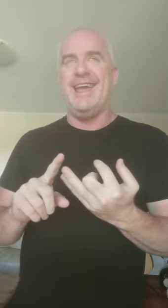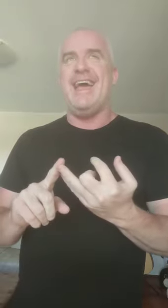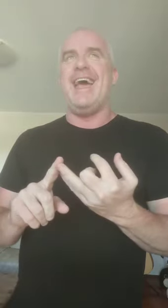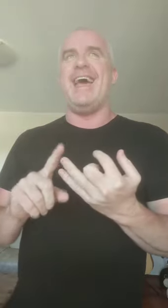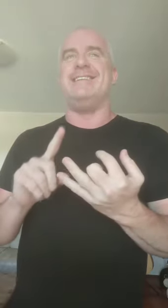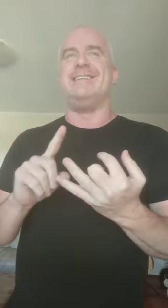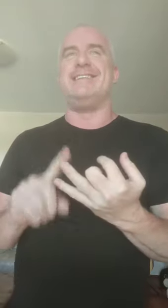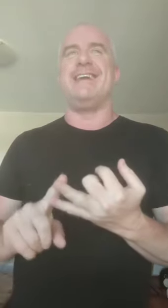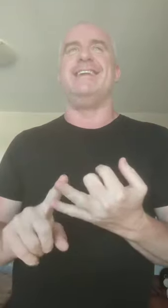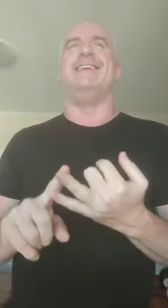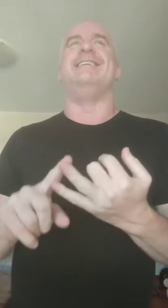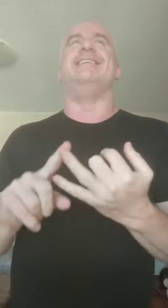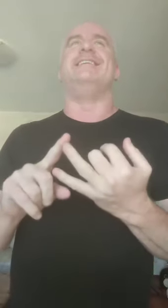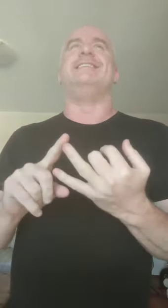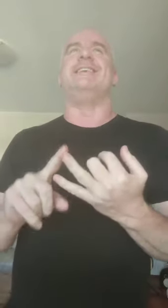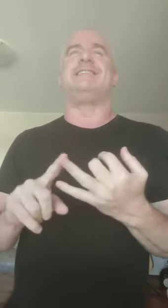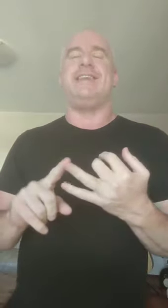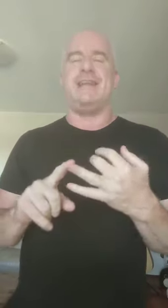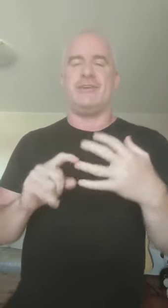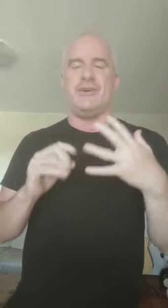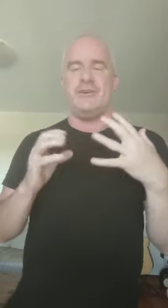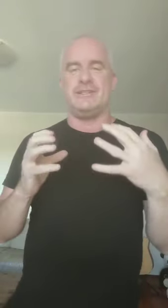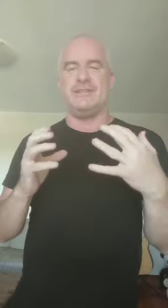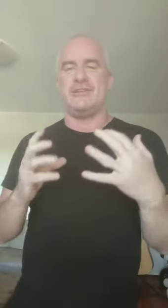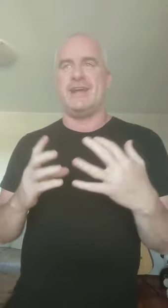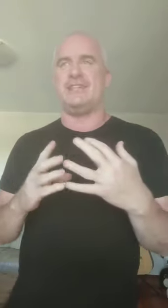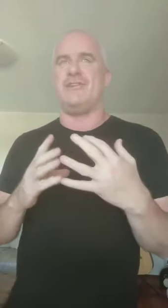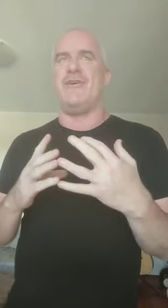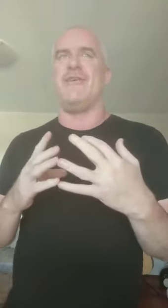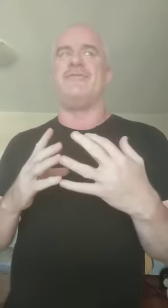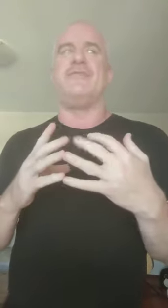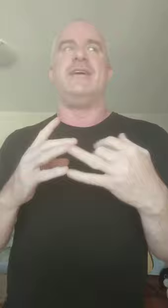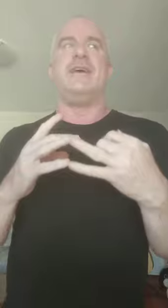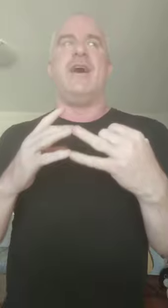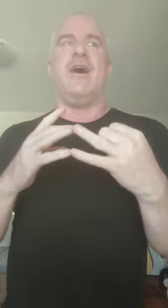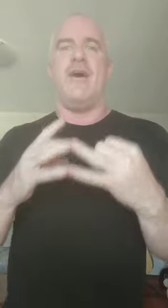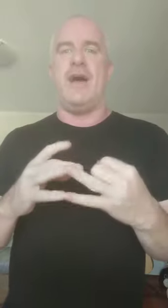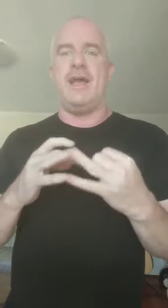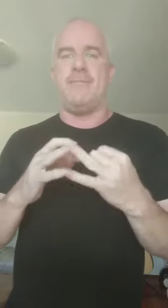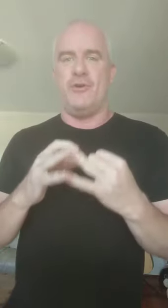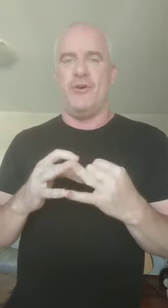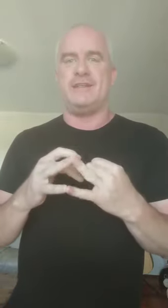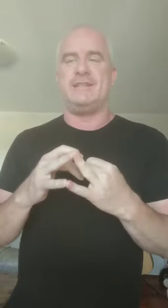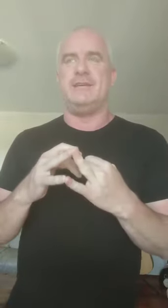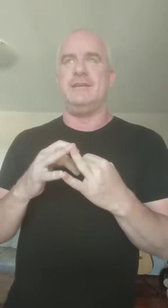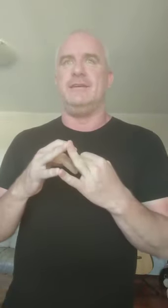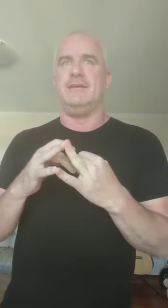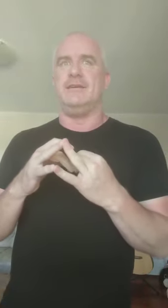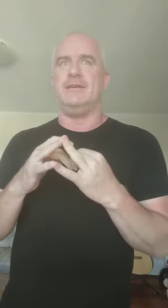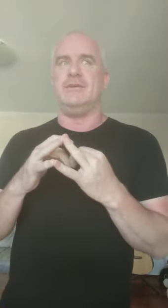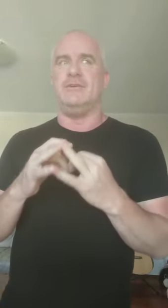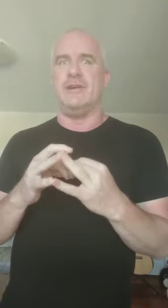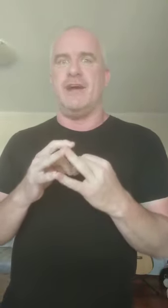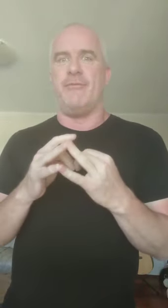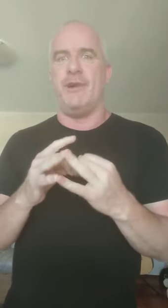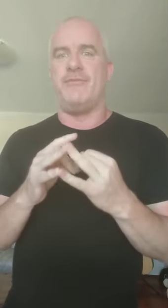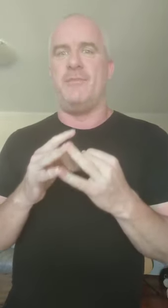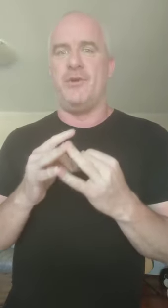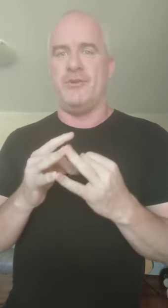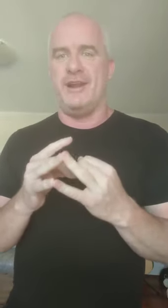And secondly, just that concentration of, I am not good enough. What if I'm not good